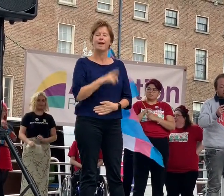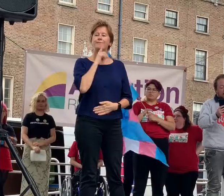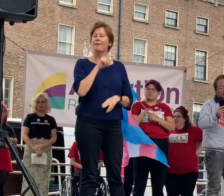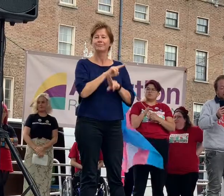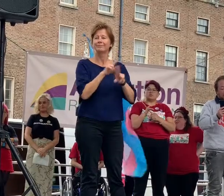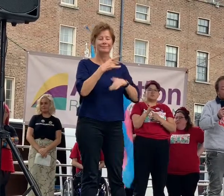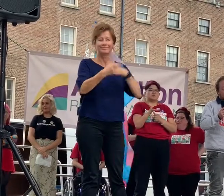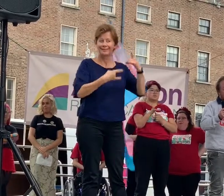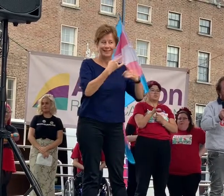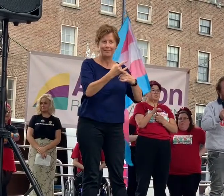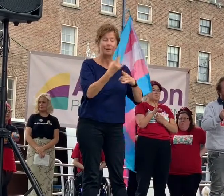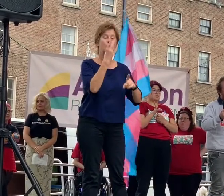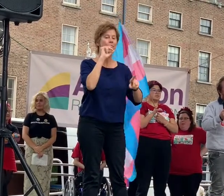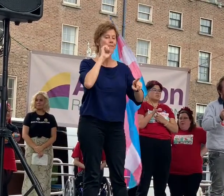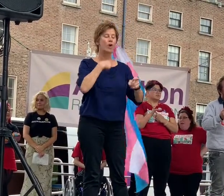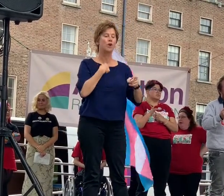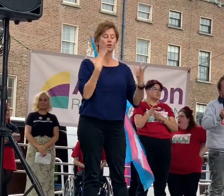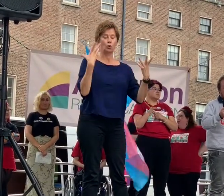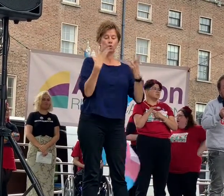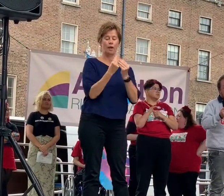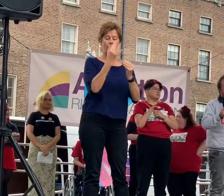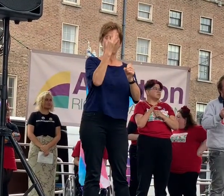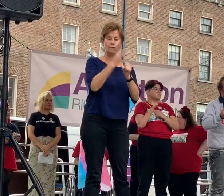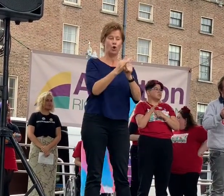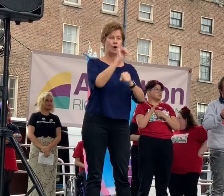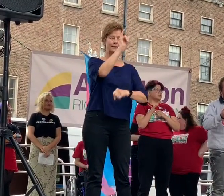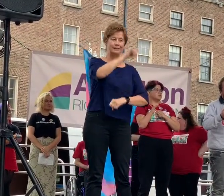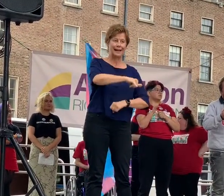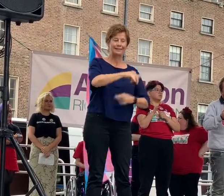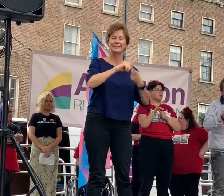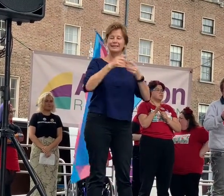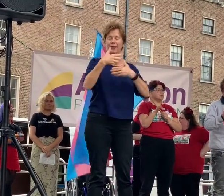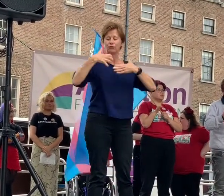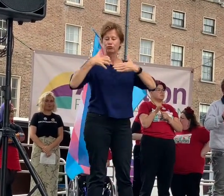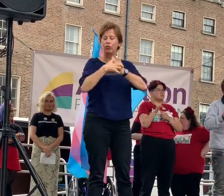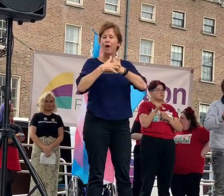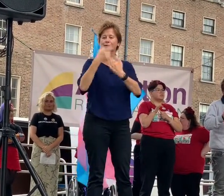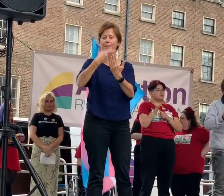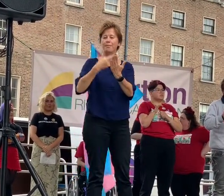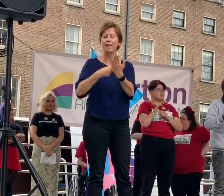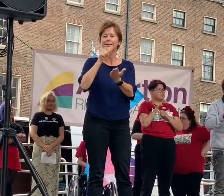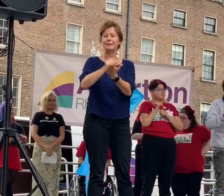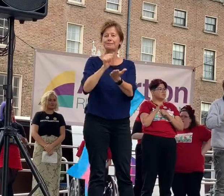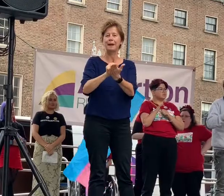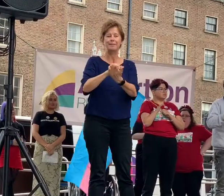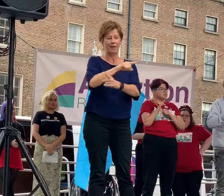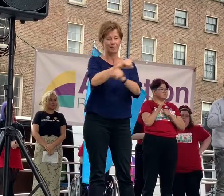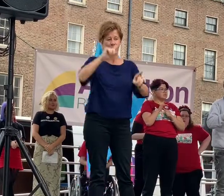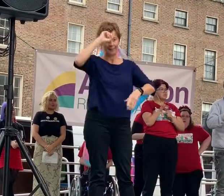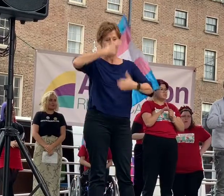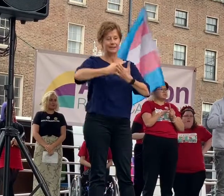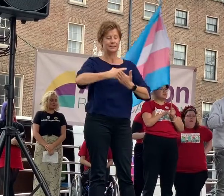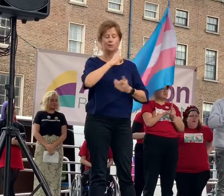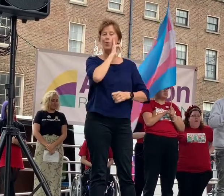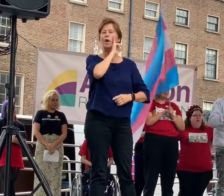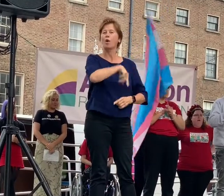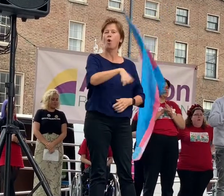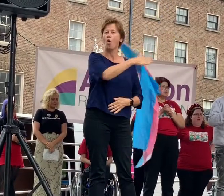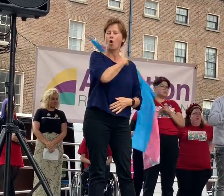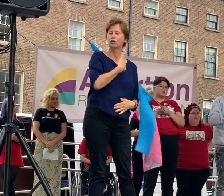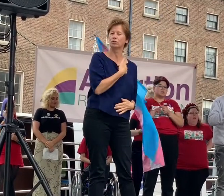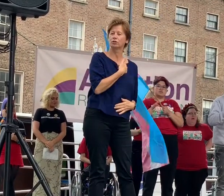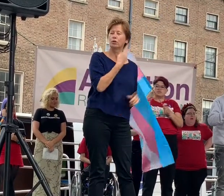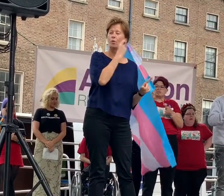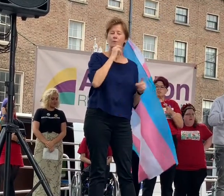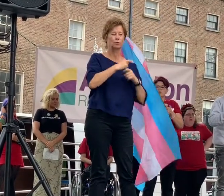policy paper and the draft legislation wouldn't include us, they ignored us. Right now, the legislation for the regulation